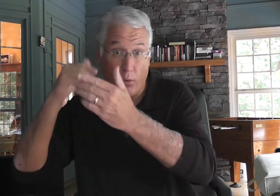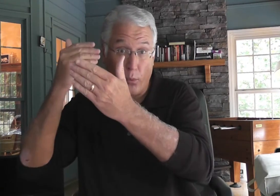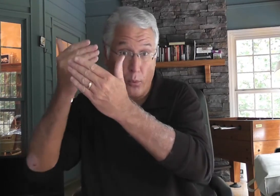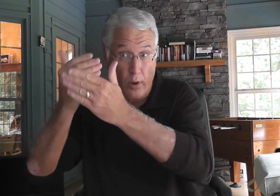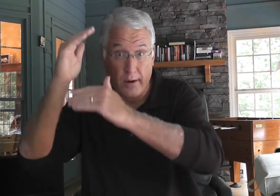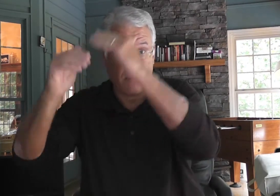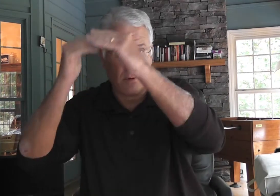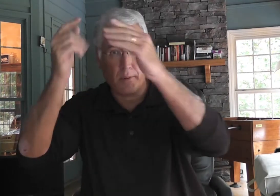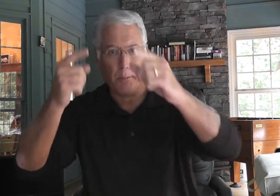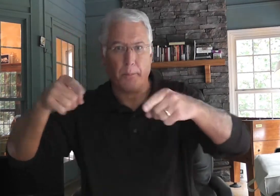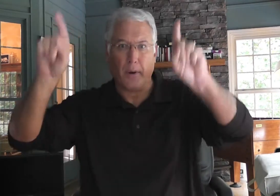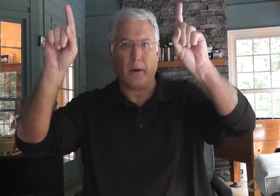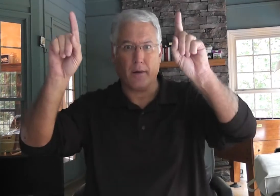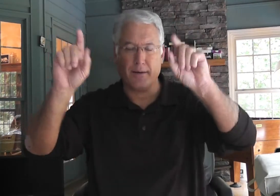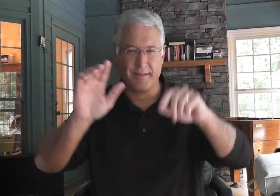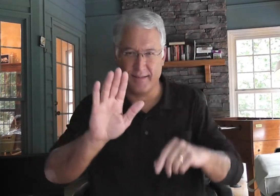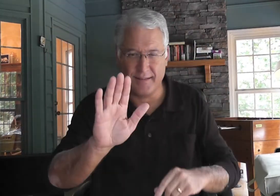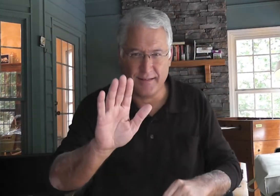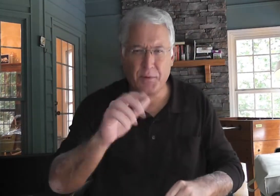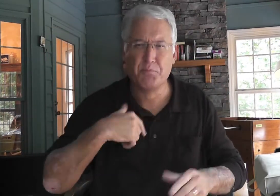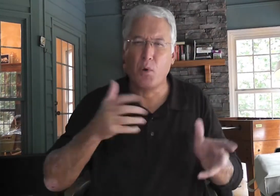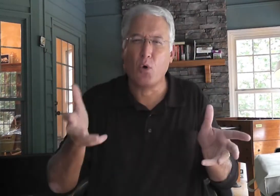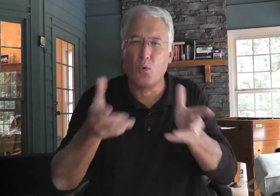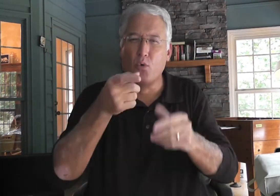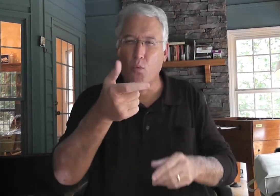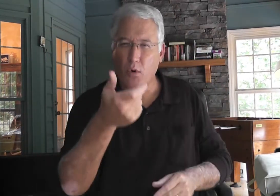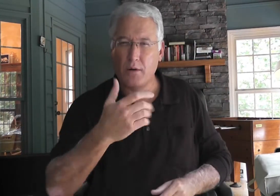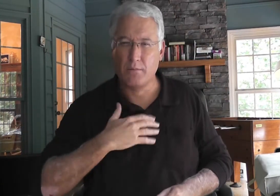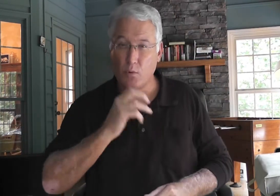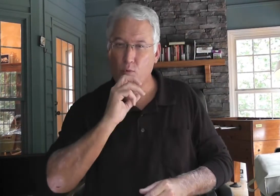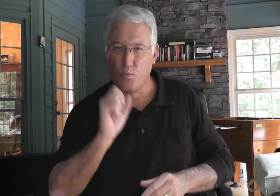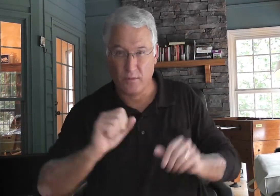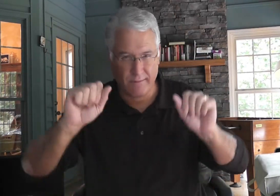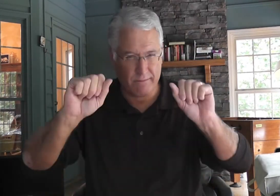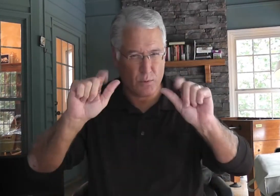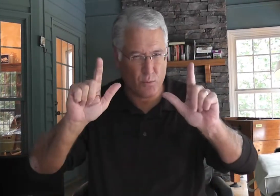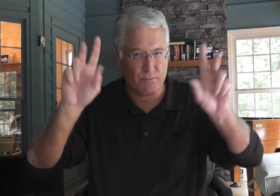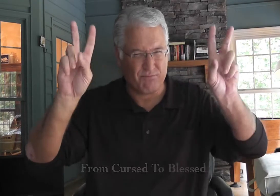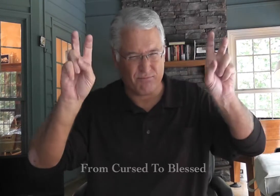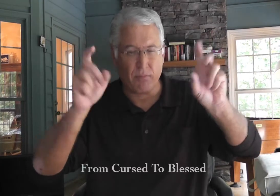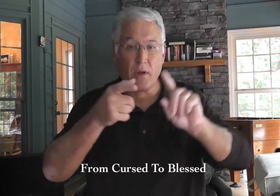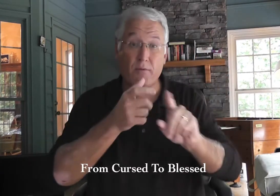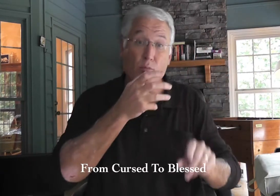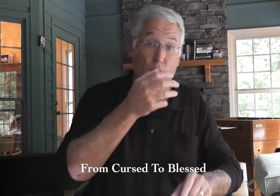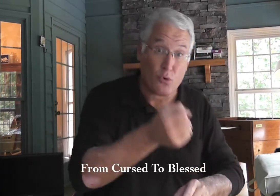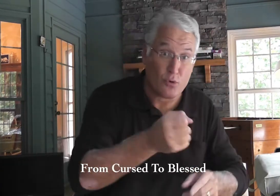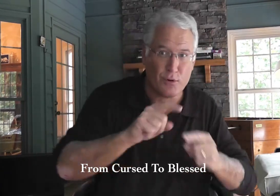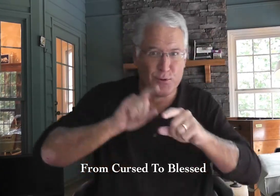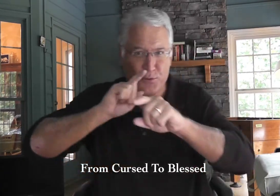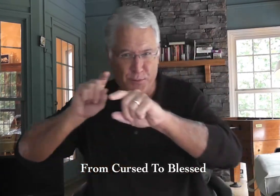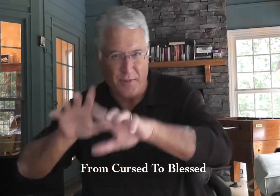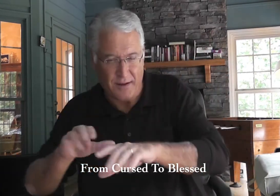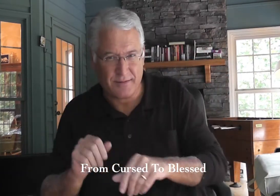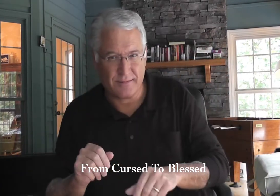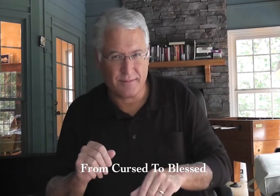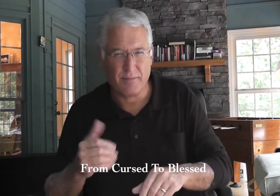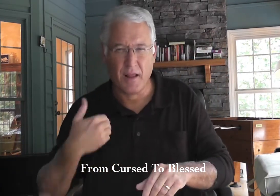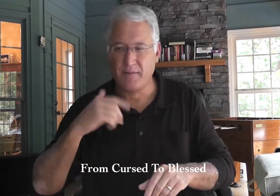ignore our suffering until we get to heaven. No. I want to encourage you to watch a blog that I made before called From